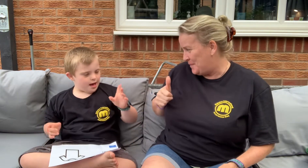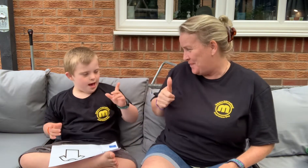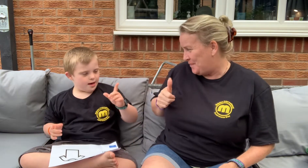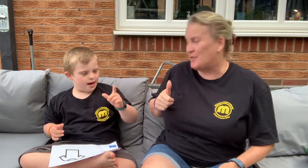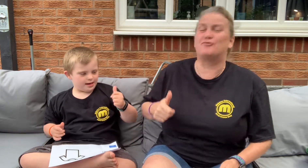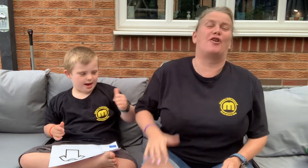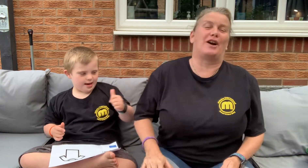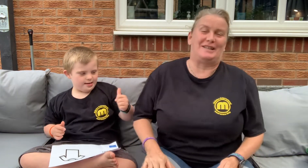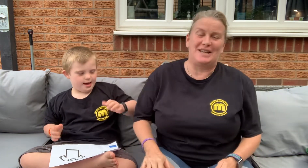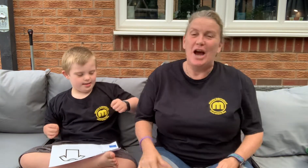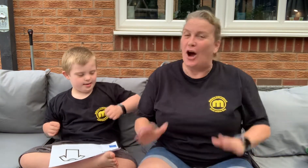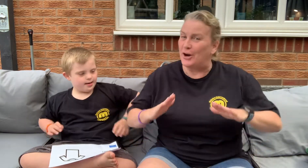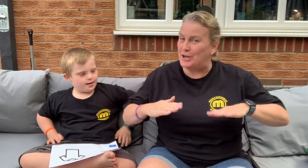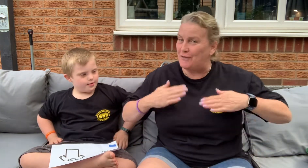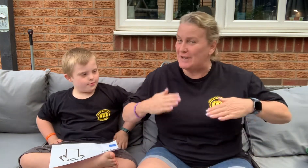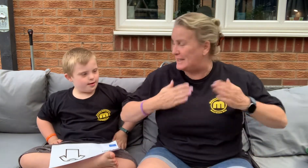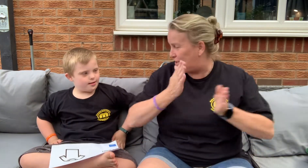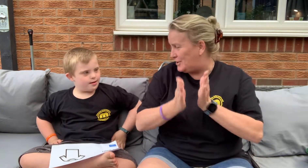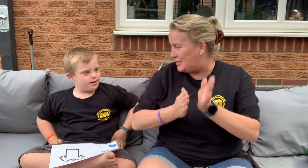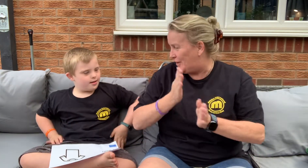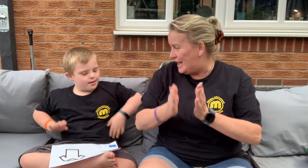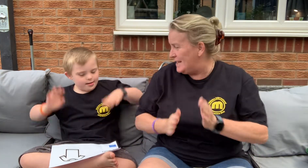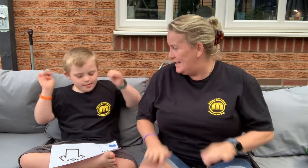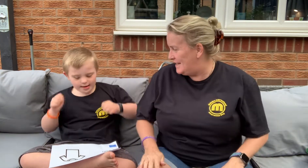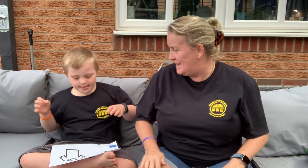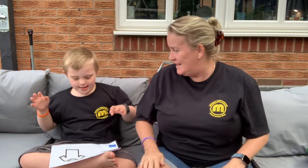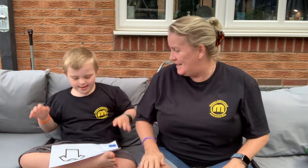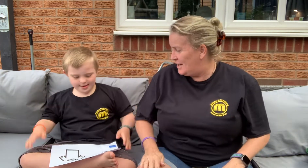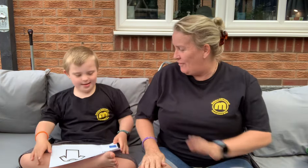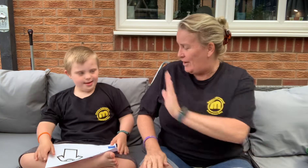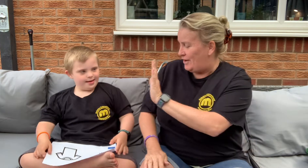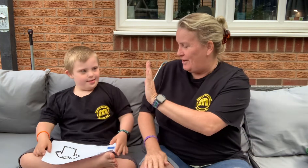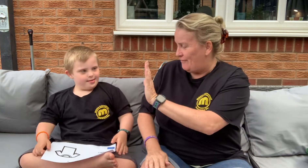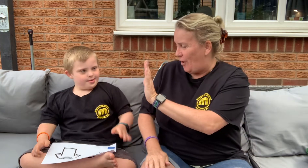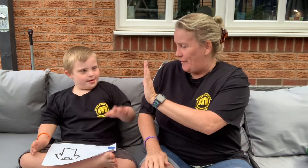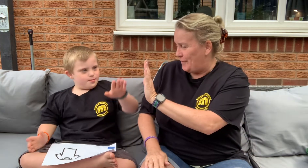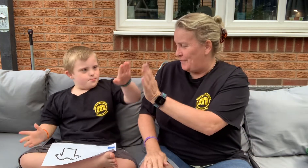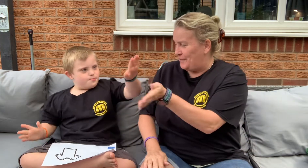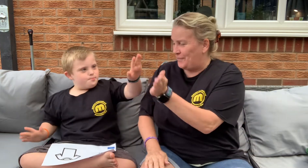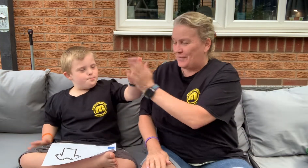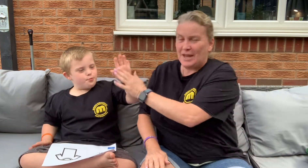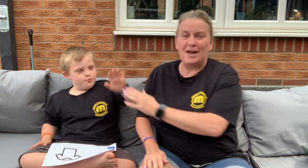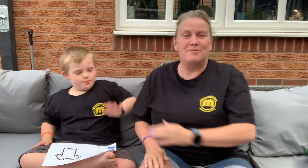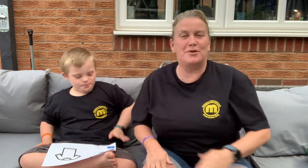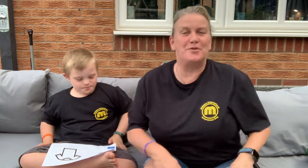Yeah. Right. Are you ready to do your sign in? Yes. Right. Five. Boom. Boom.